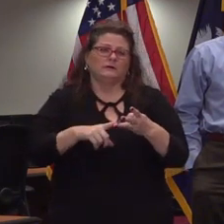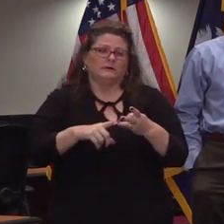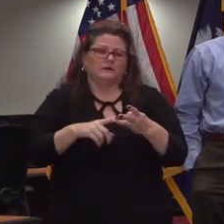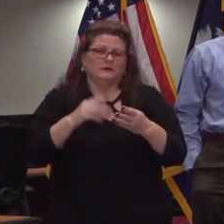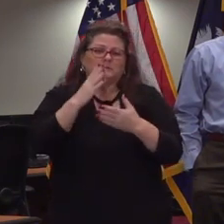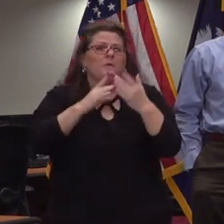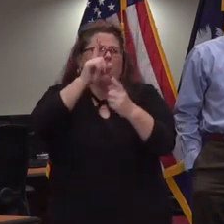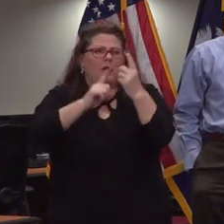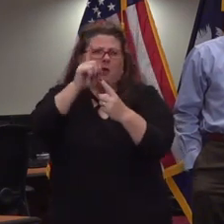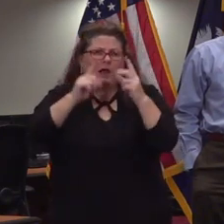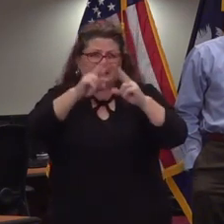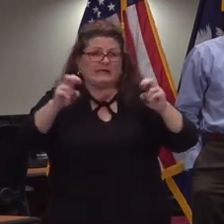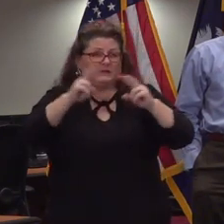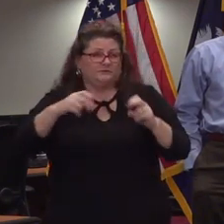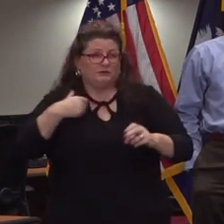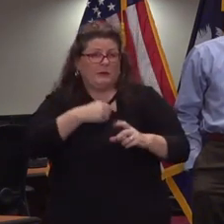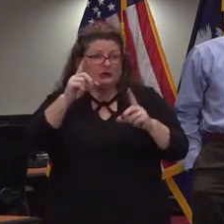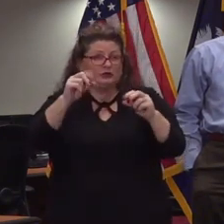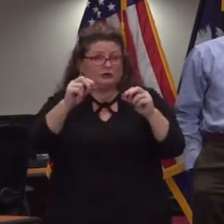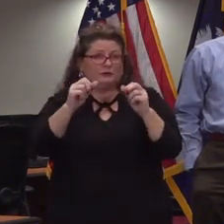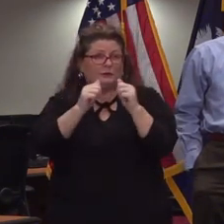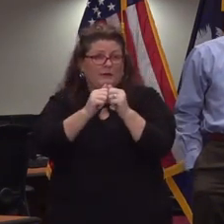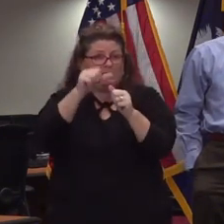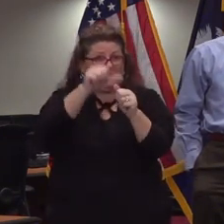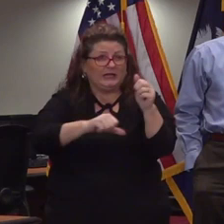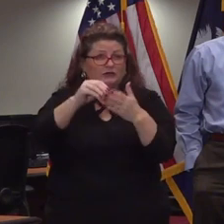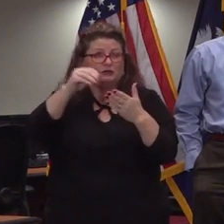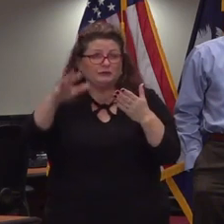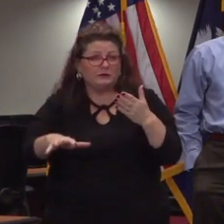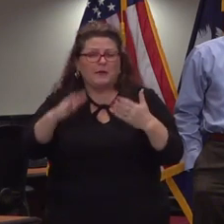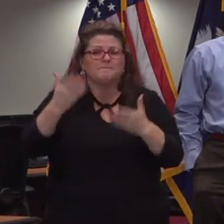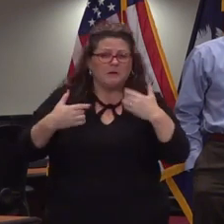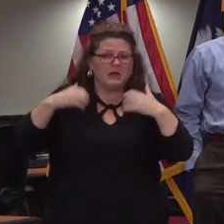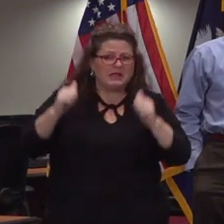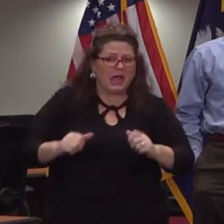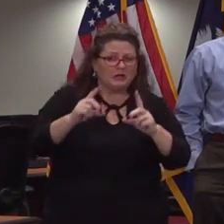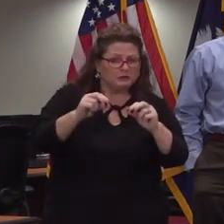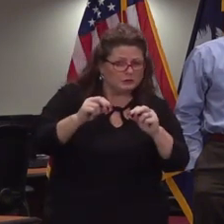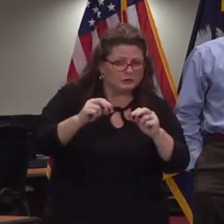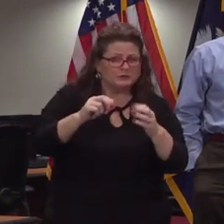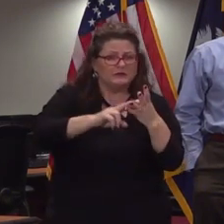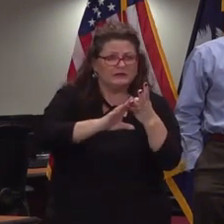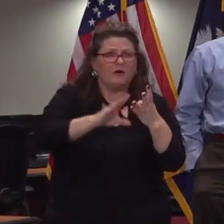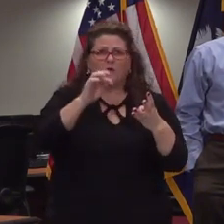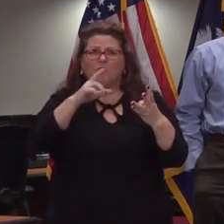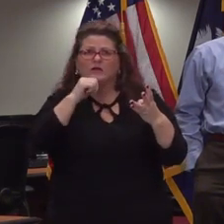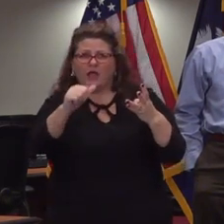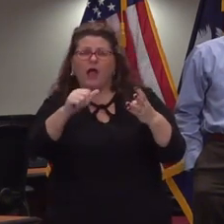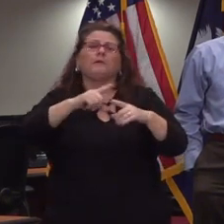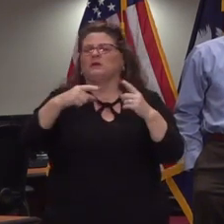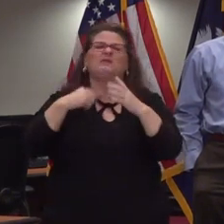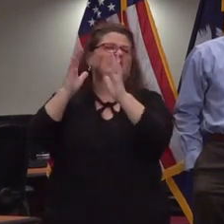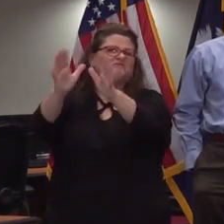one-on-one assessments that we do with children that we may be able to carry those out but we want to lead the flexibility to the